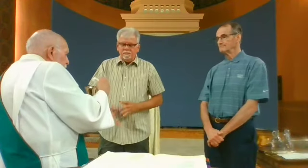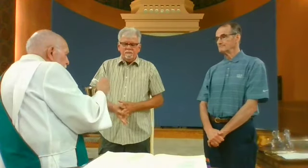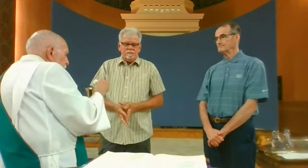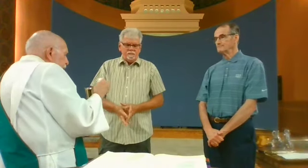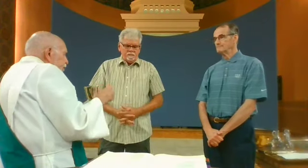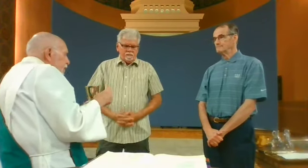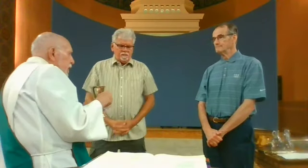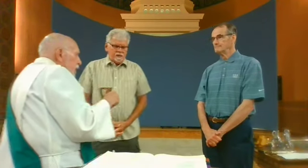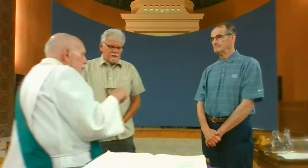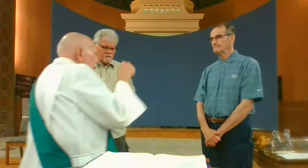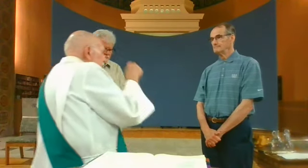Thank